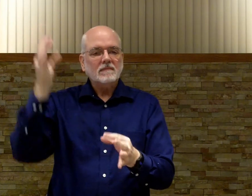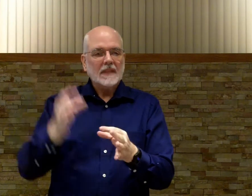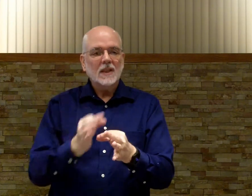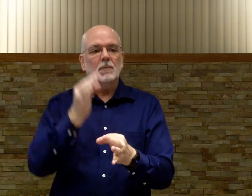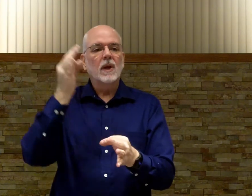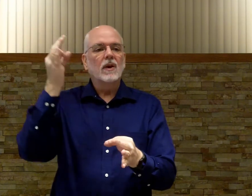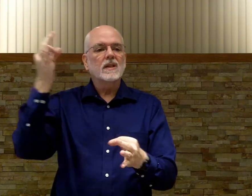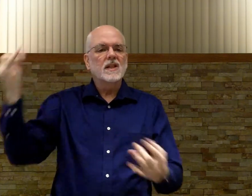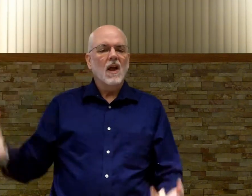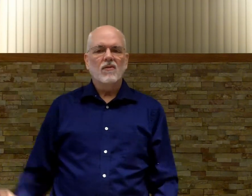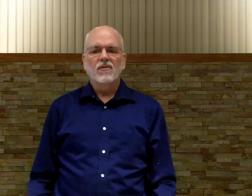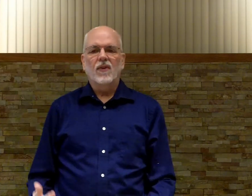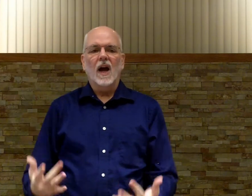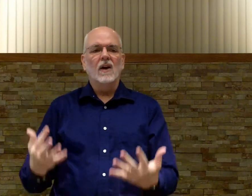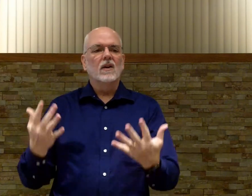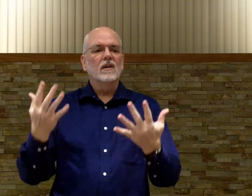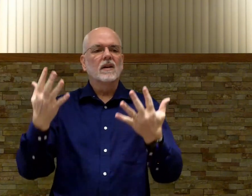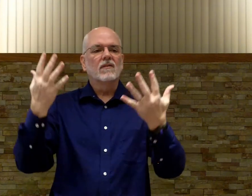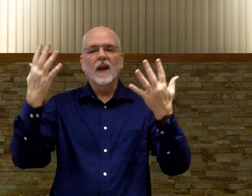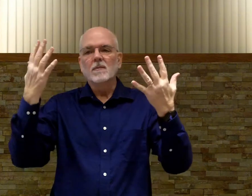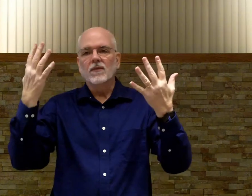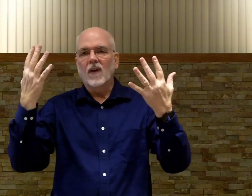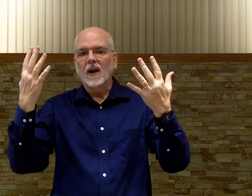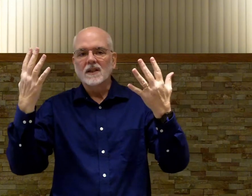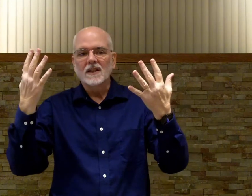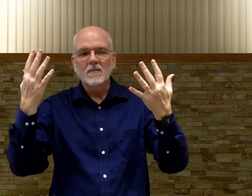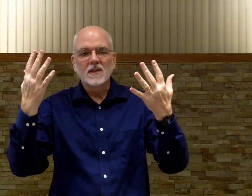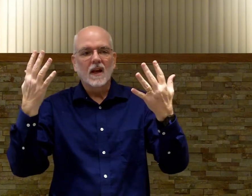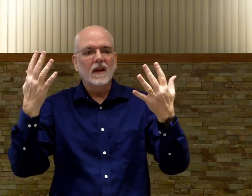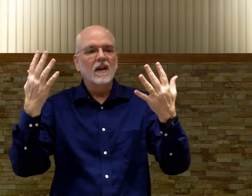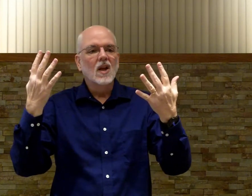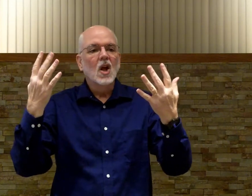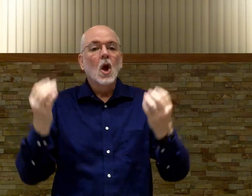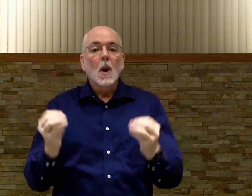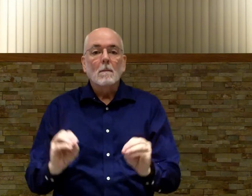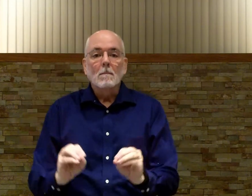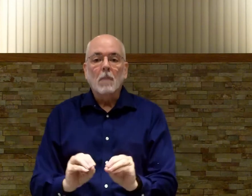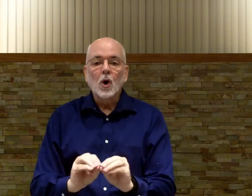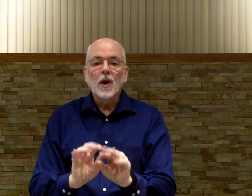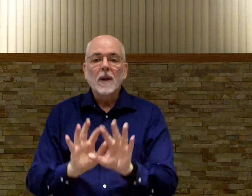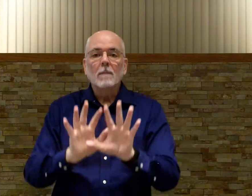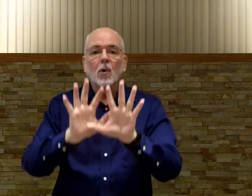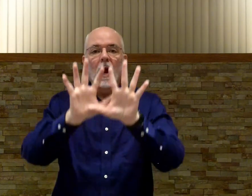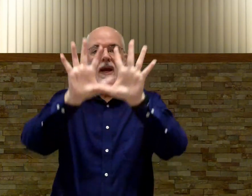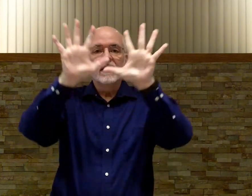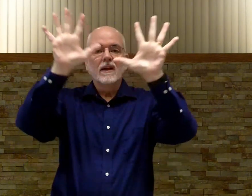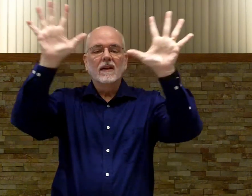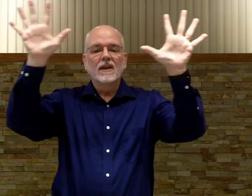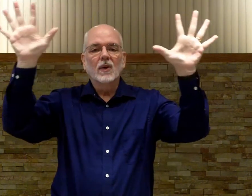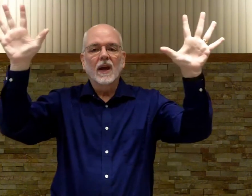spirits fire flames of fire it's the same sign burning bright okay